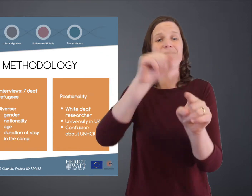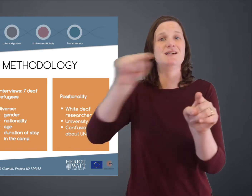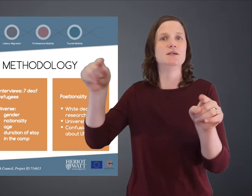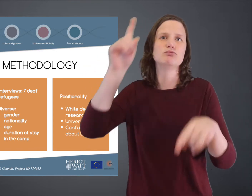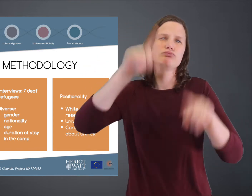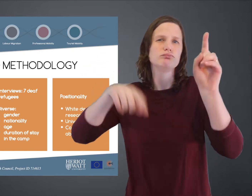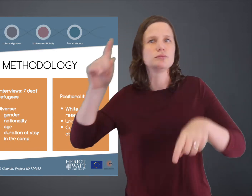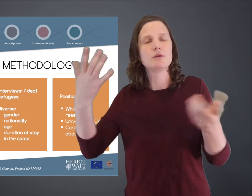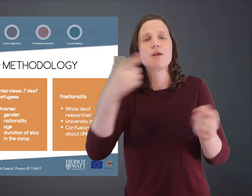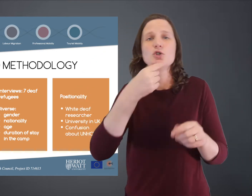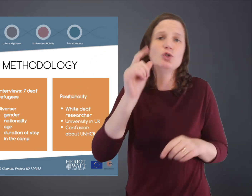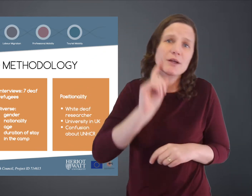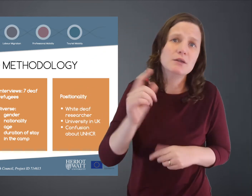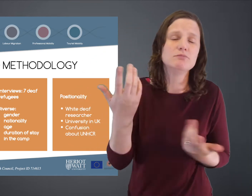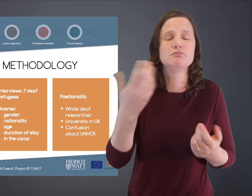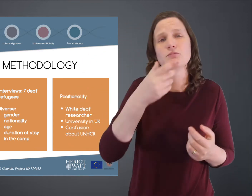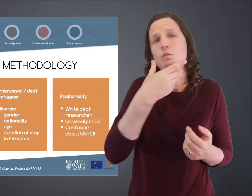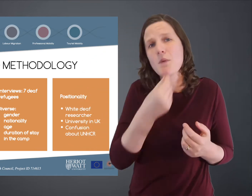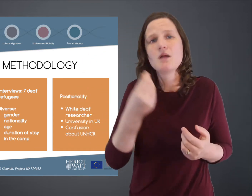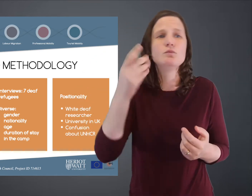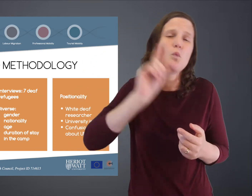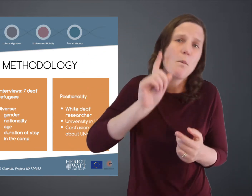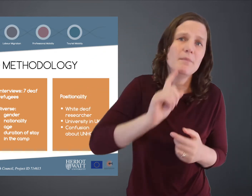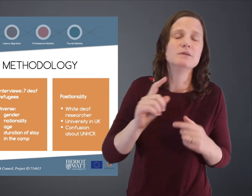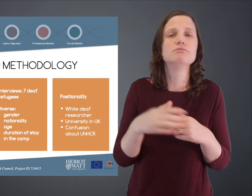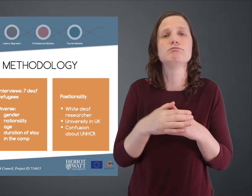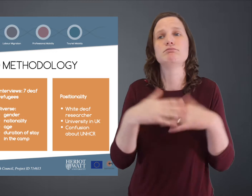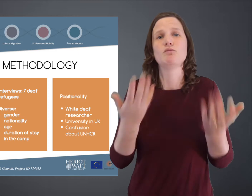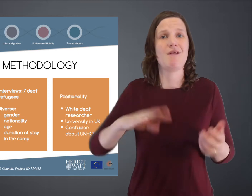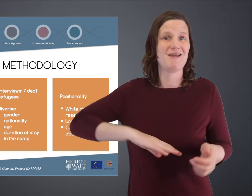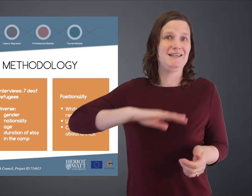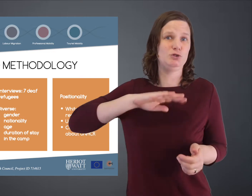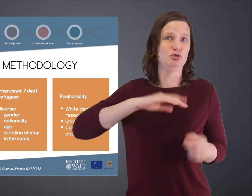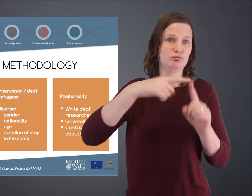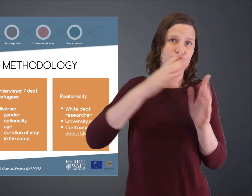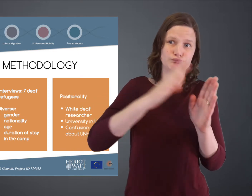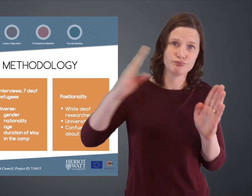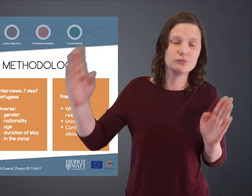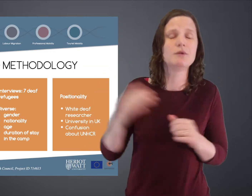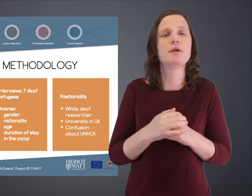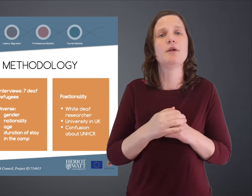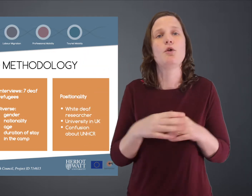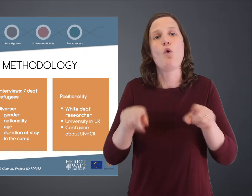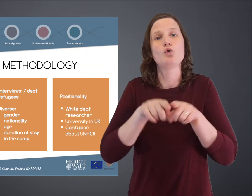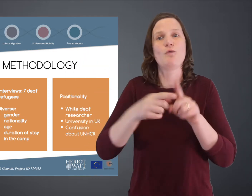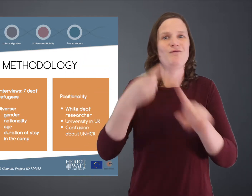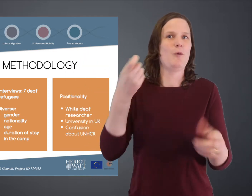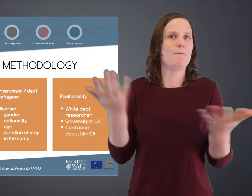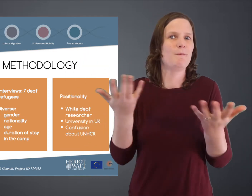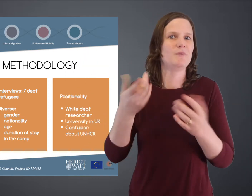selected seven participants with varied backgrounds in terms of gender, be the man or woman, different age, and